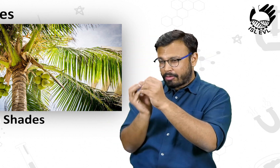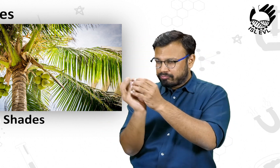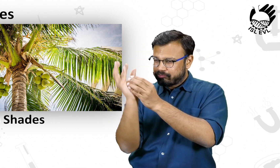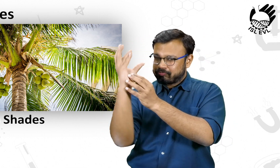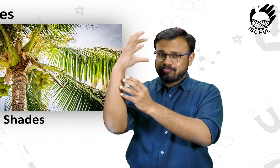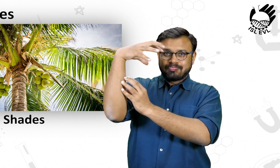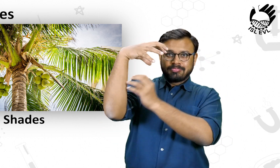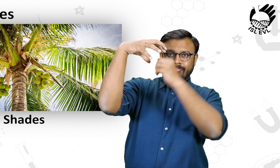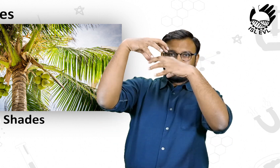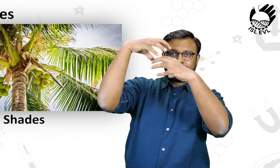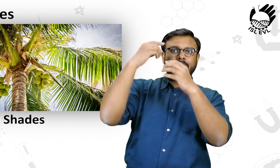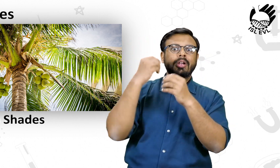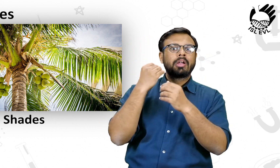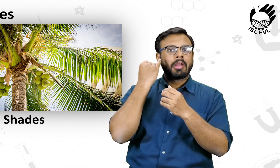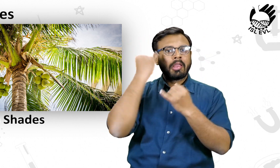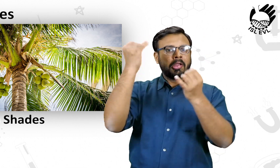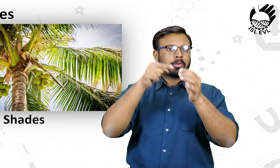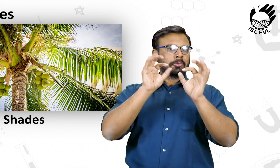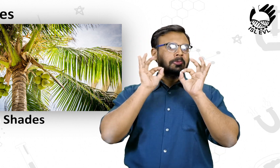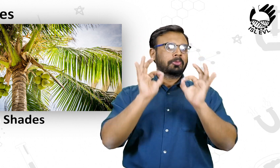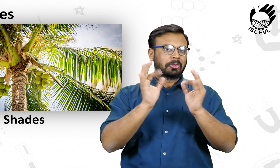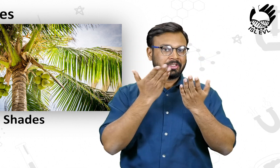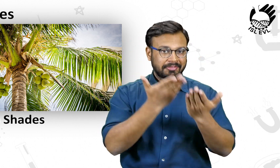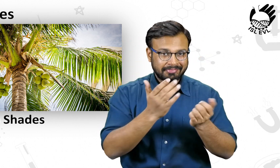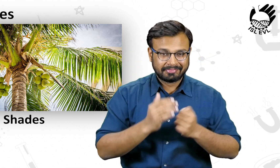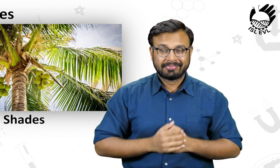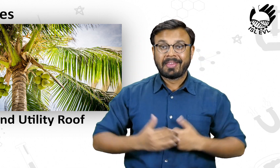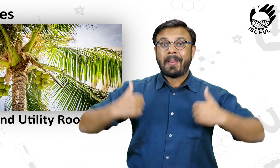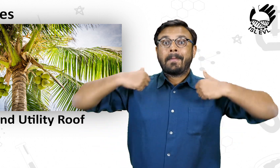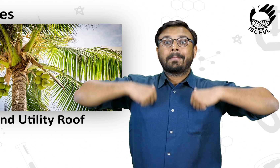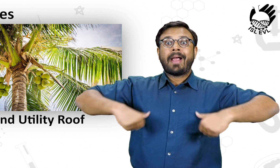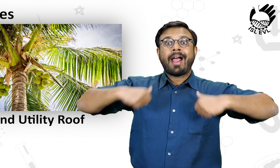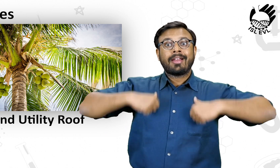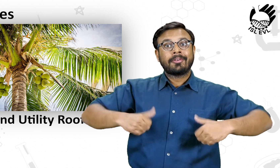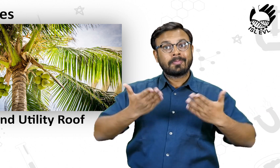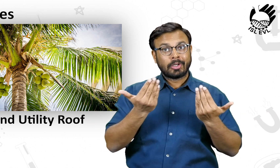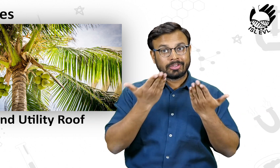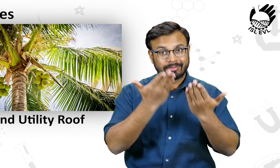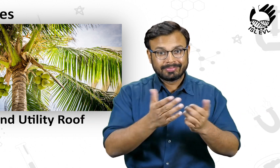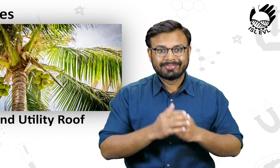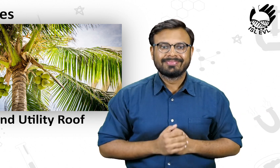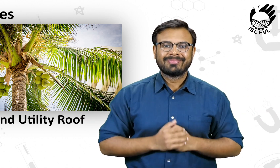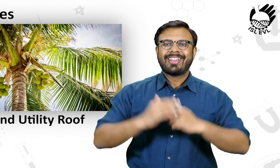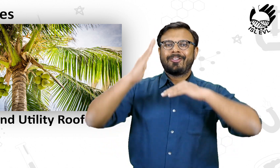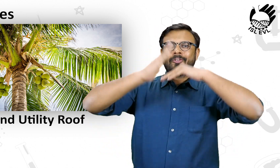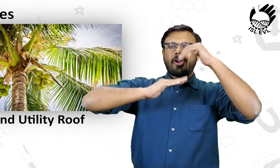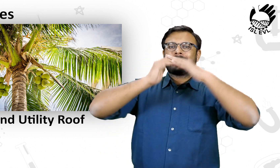can be designed to make lampshades, bag and utility roof.